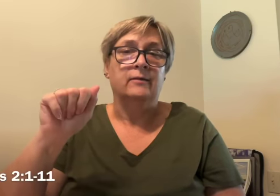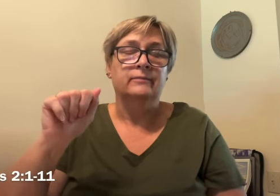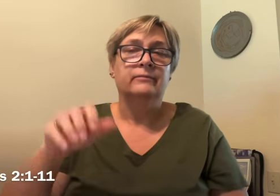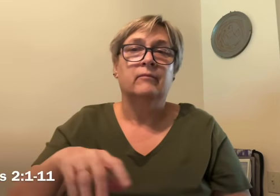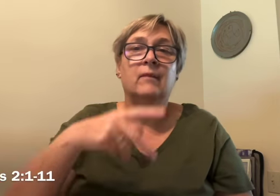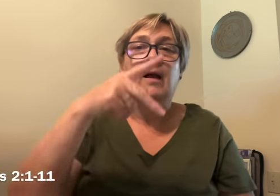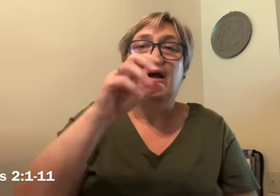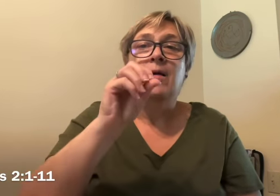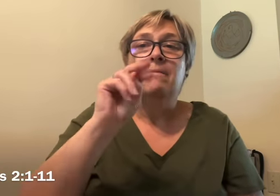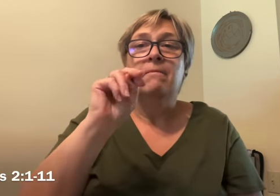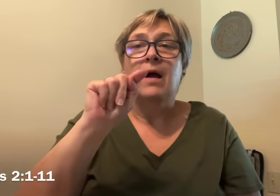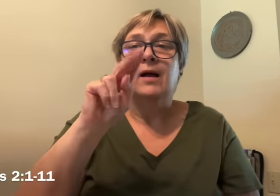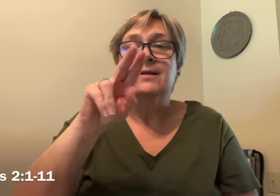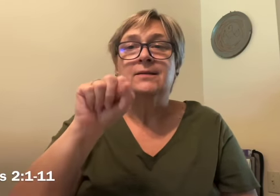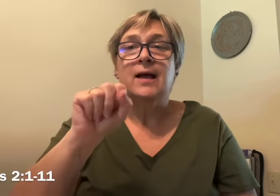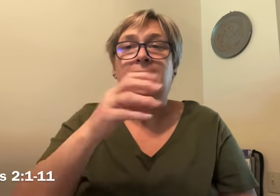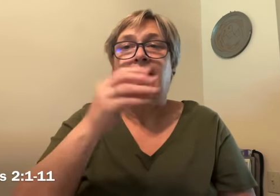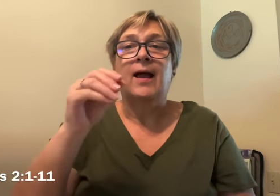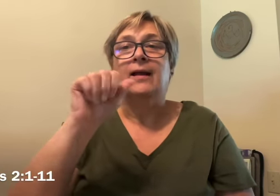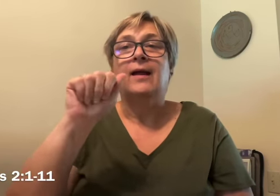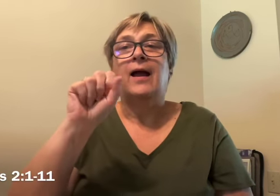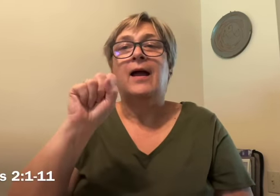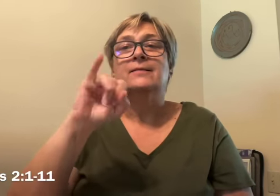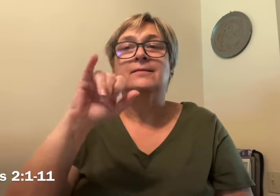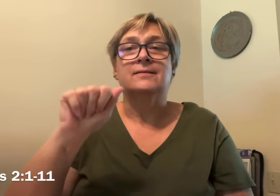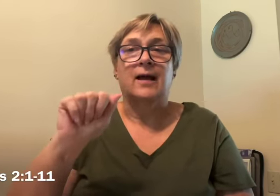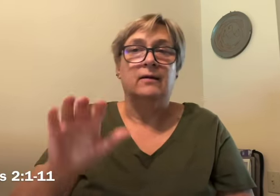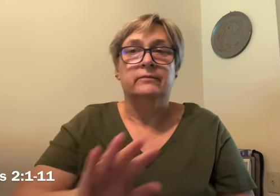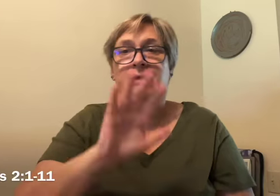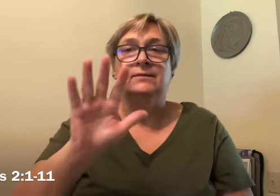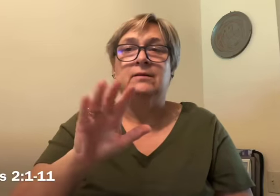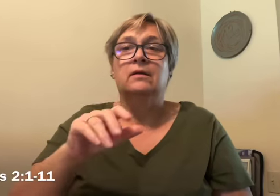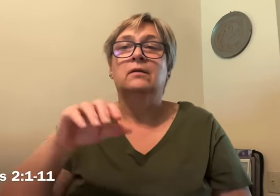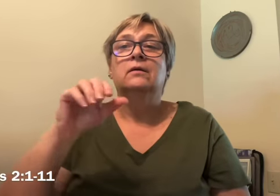Pontus and Asia